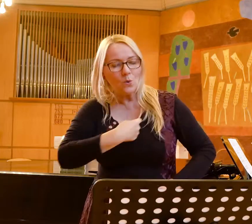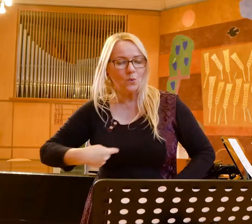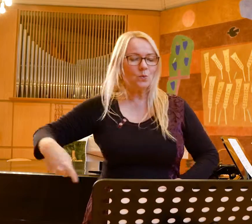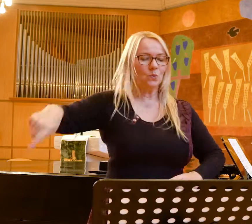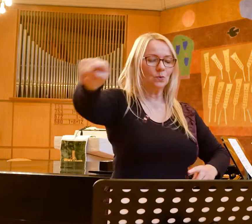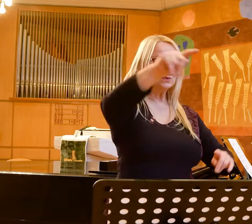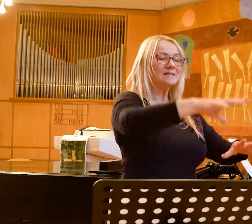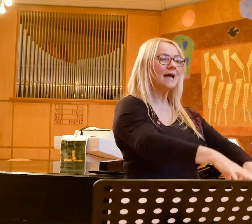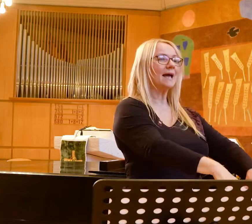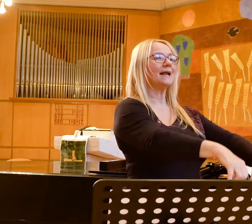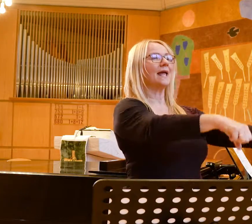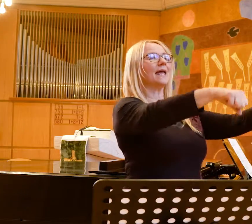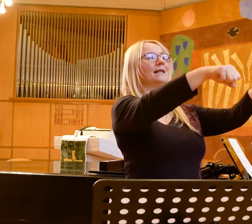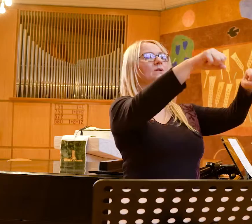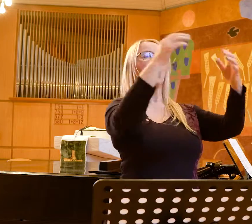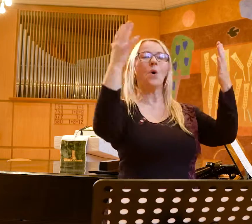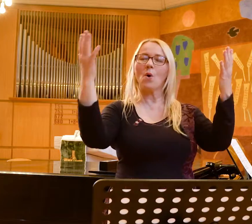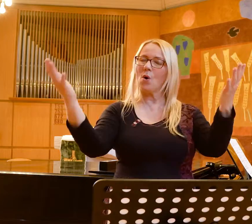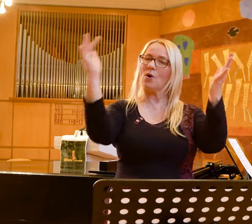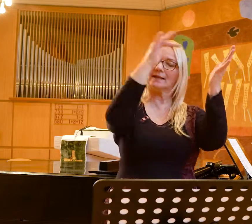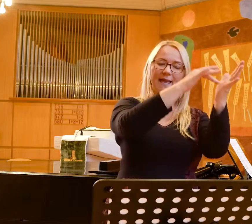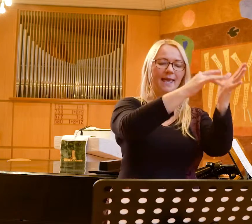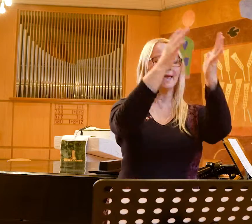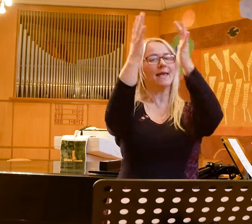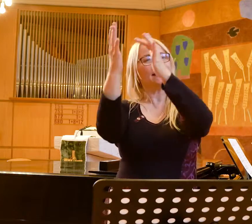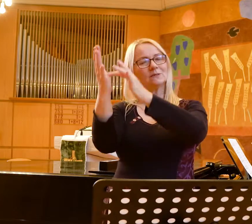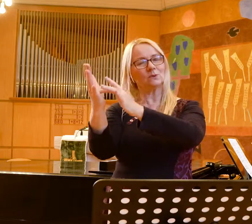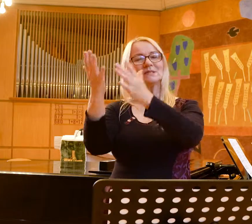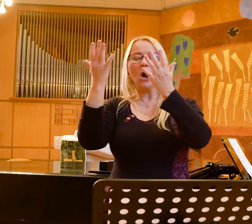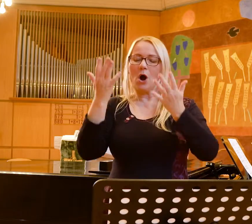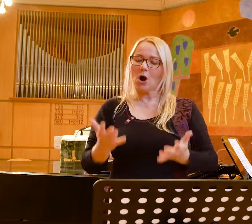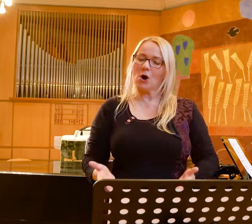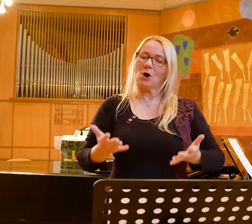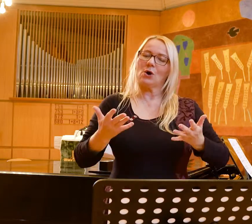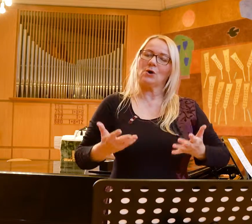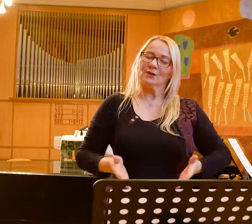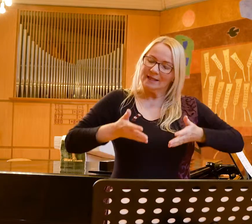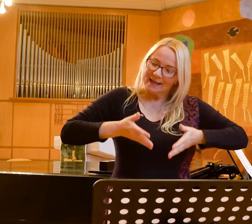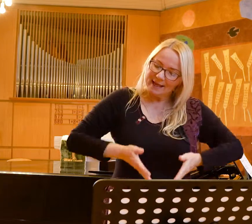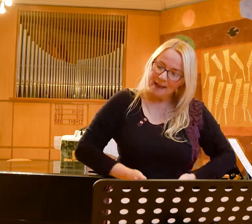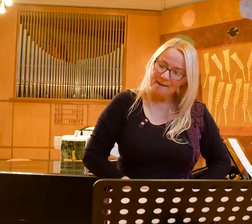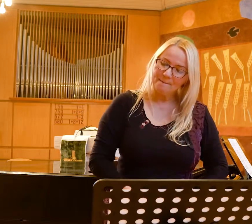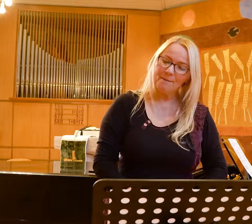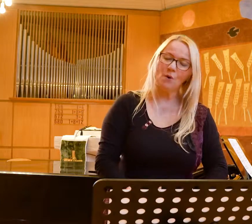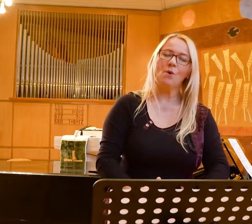O Jesus, born on this day